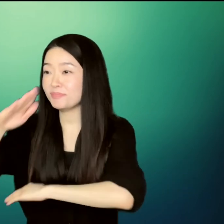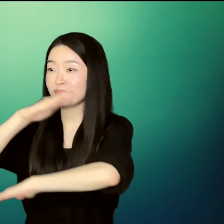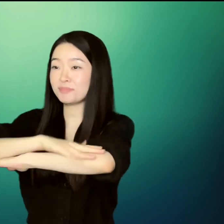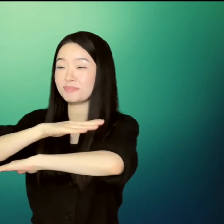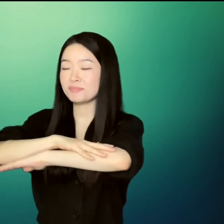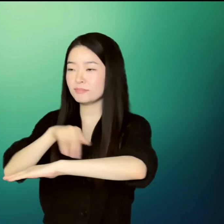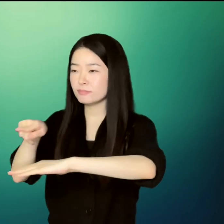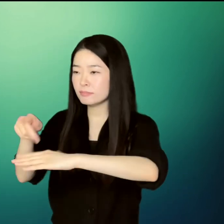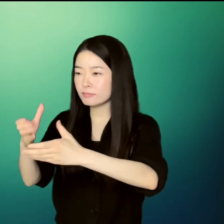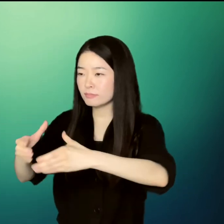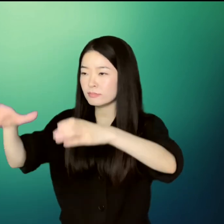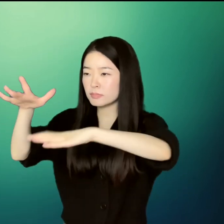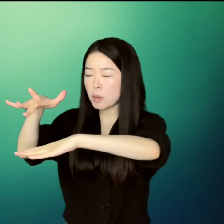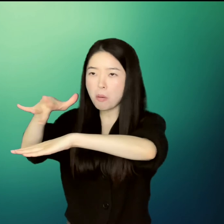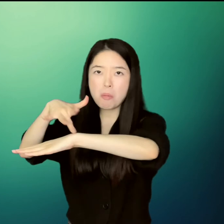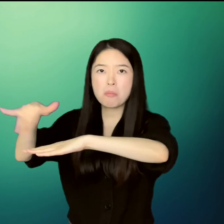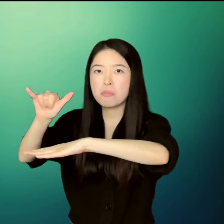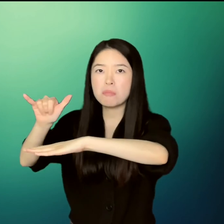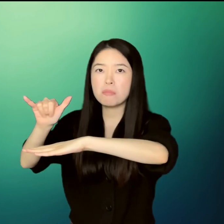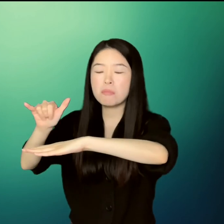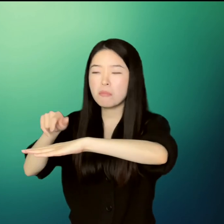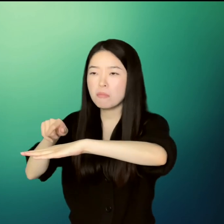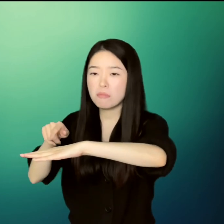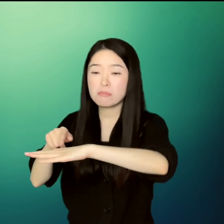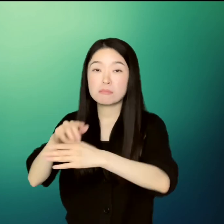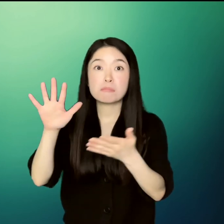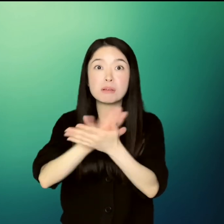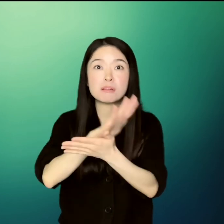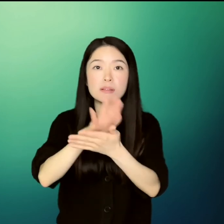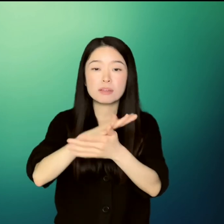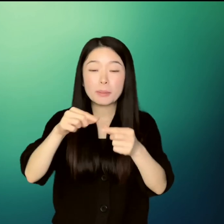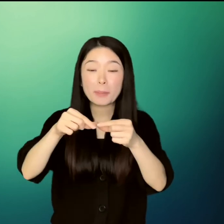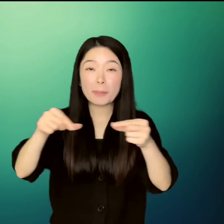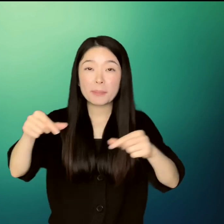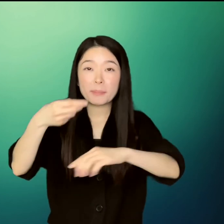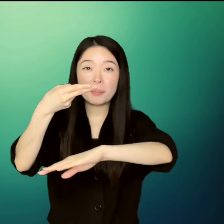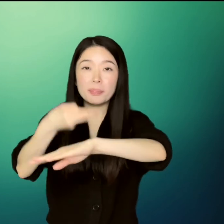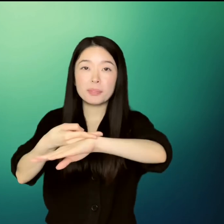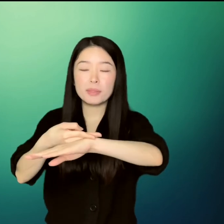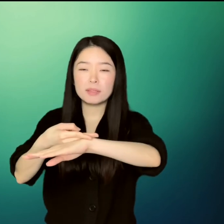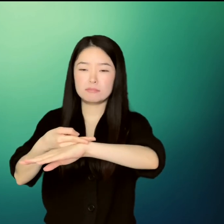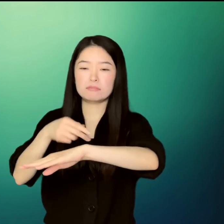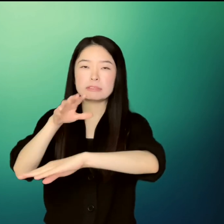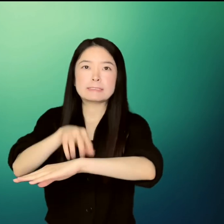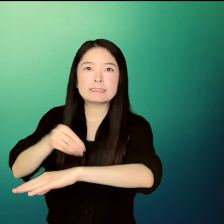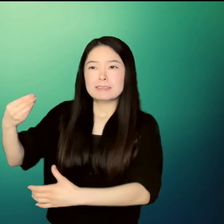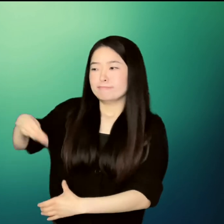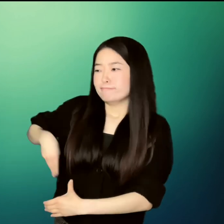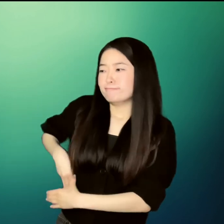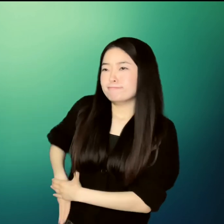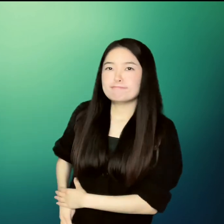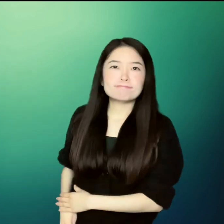But the drawer wasn't on her desk. Instead, there was a single piece of paper.